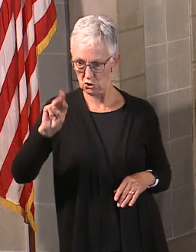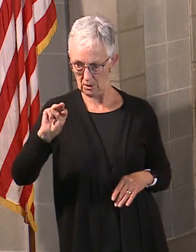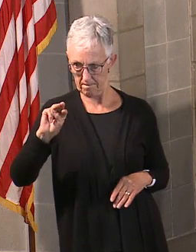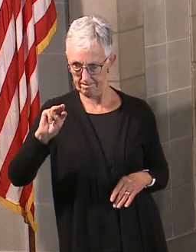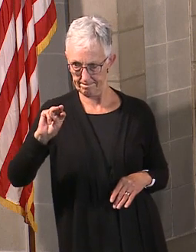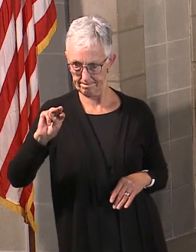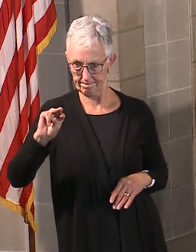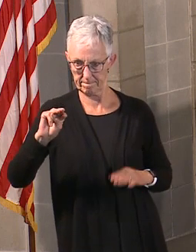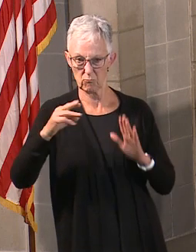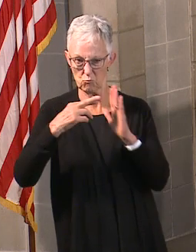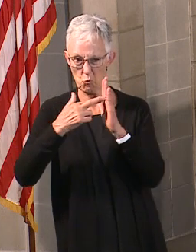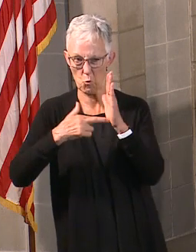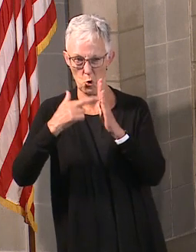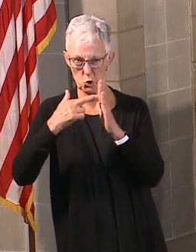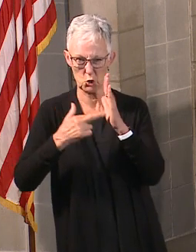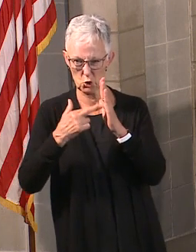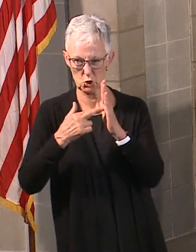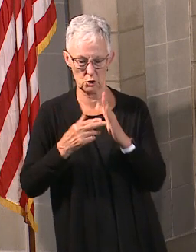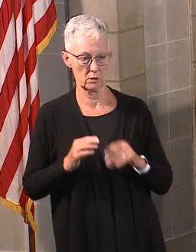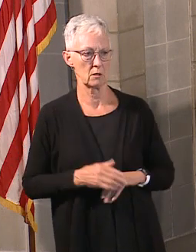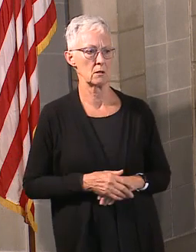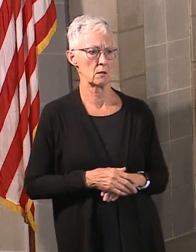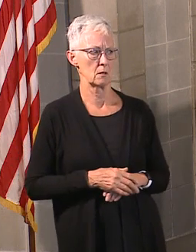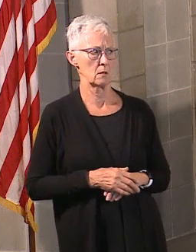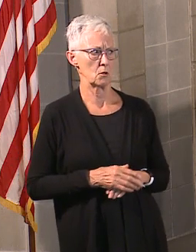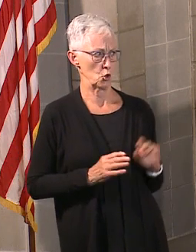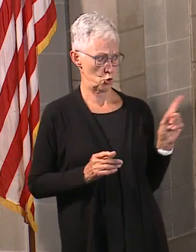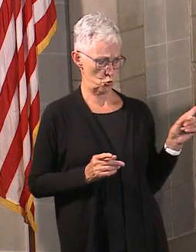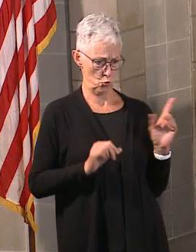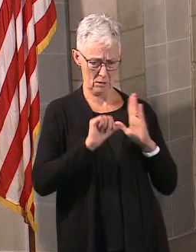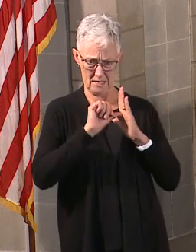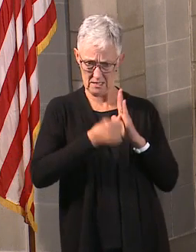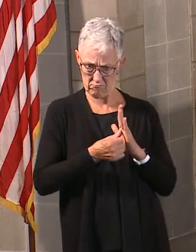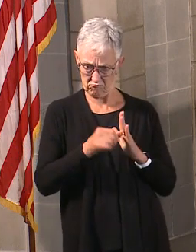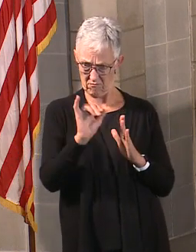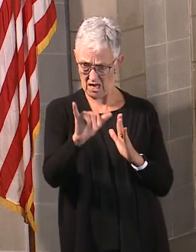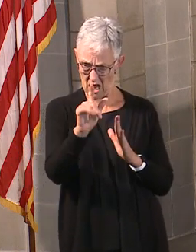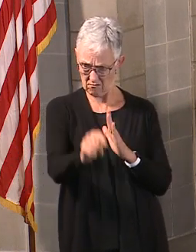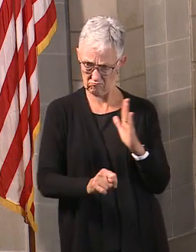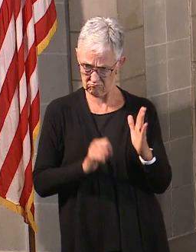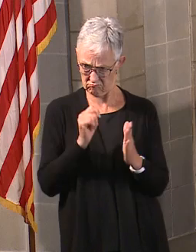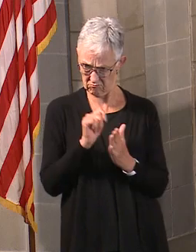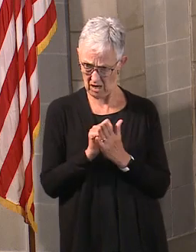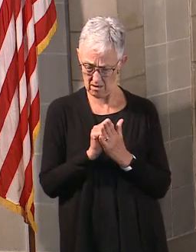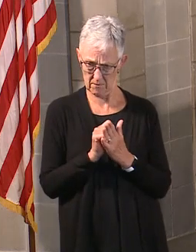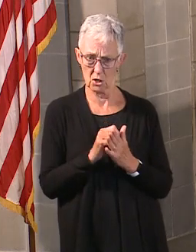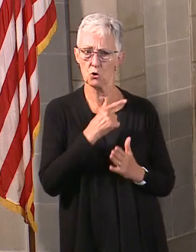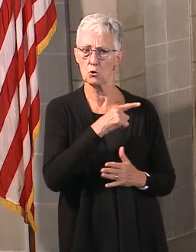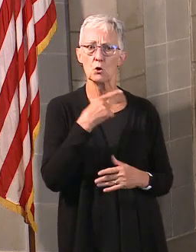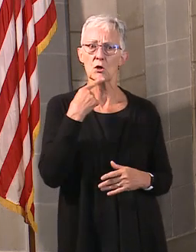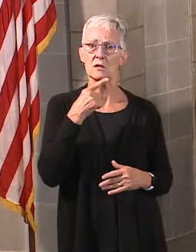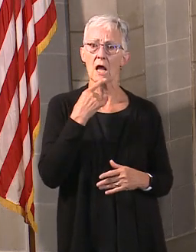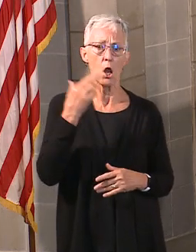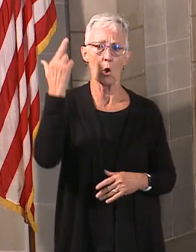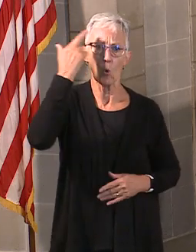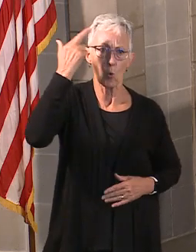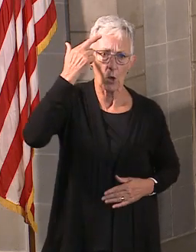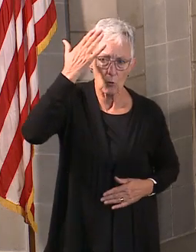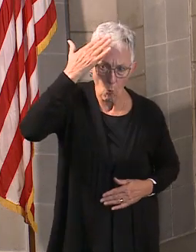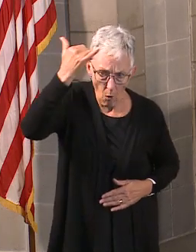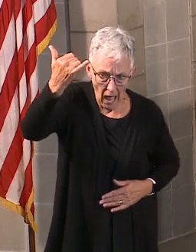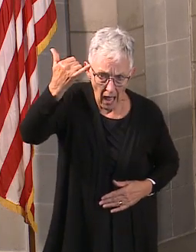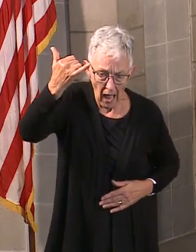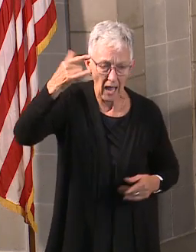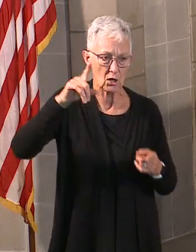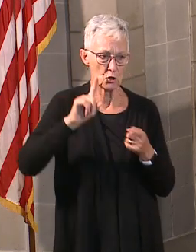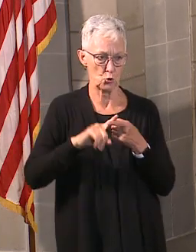and correct me if I'm wrong, but you emphasized that the reason we were doing this was to flatten the curve